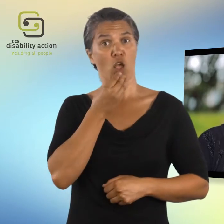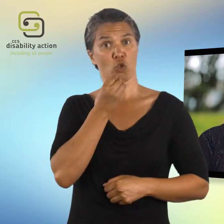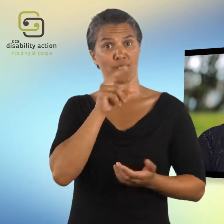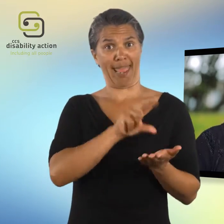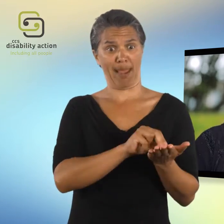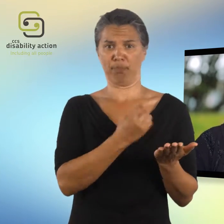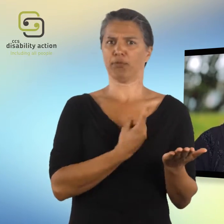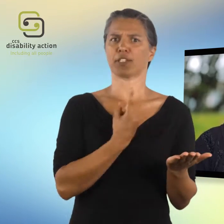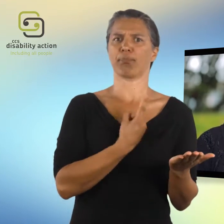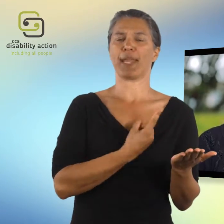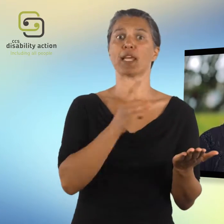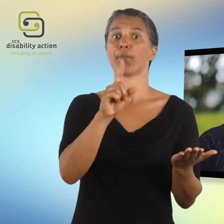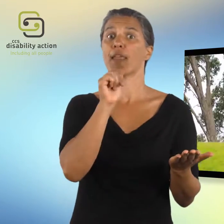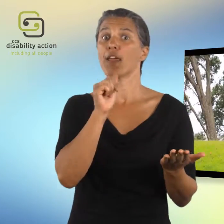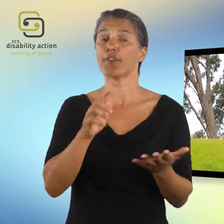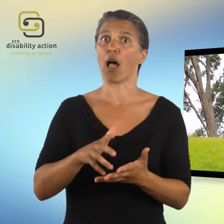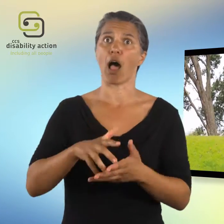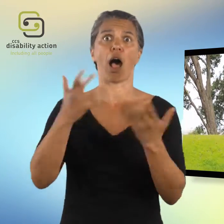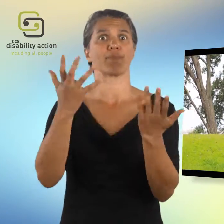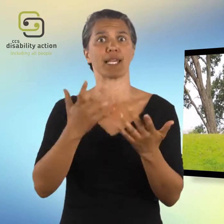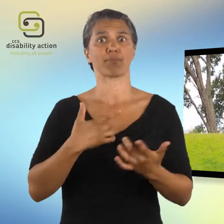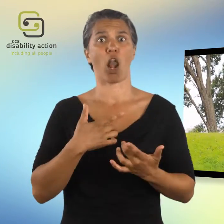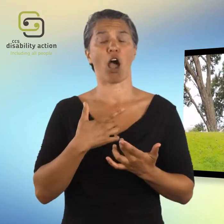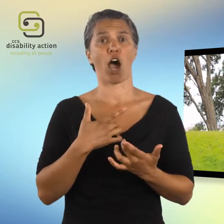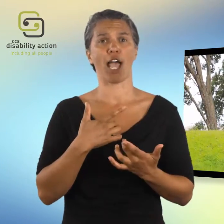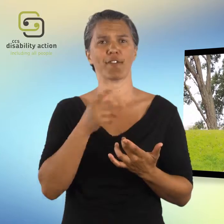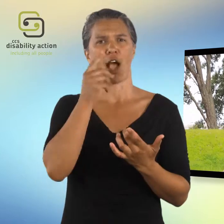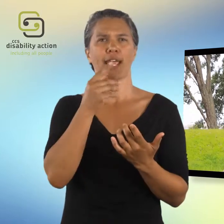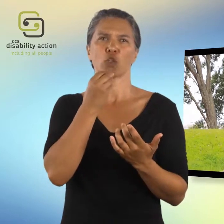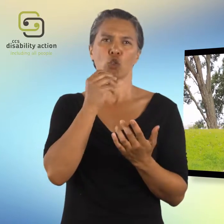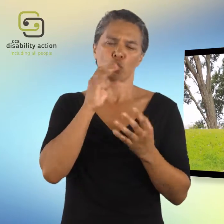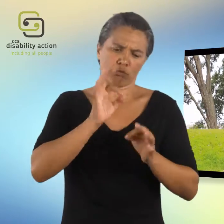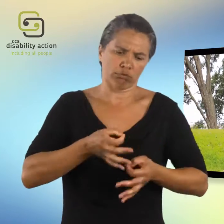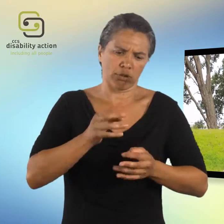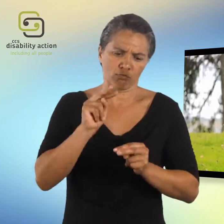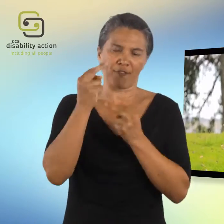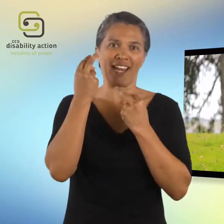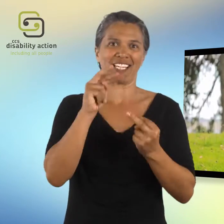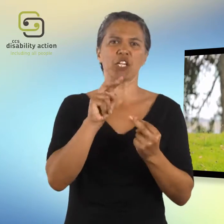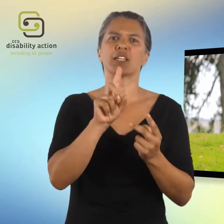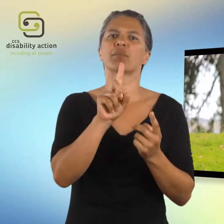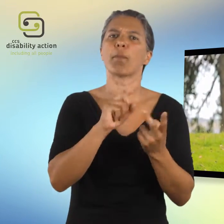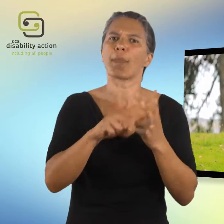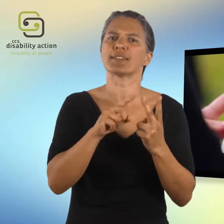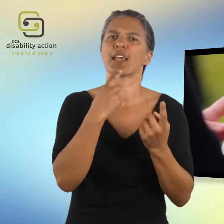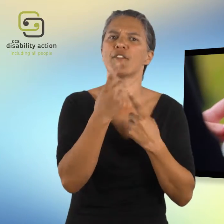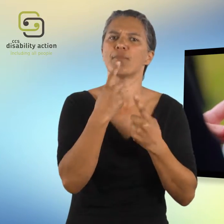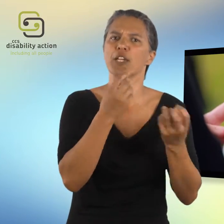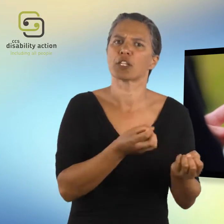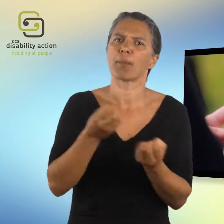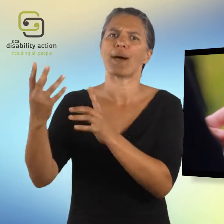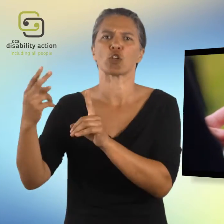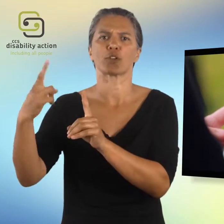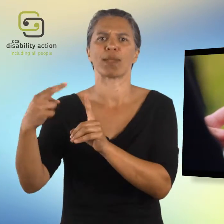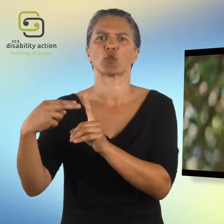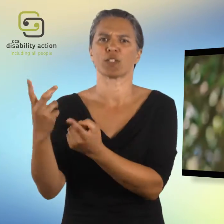independently but if there has been a big upset in my life, use the app as a reflection but also pass the information on to my mentors so that they can sort